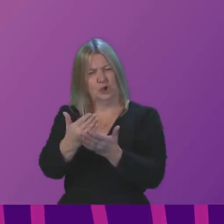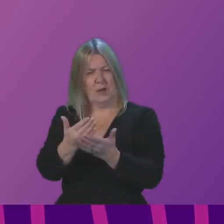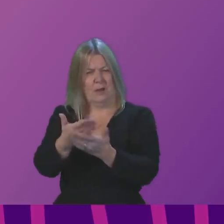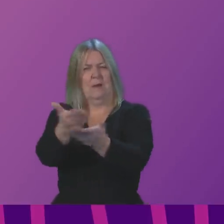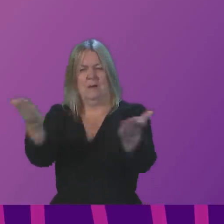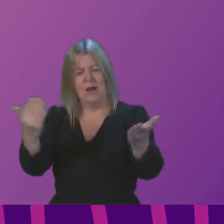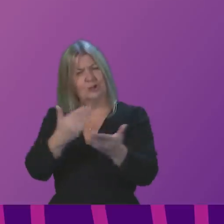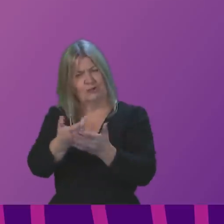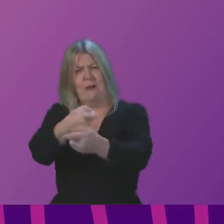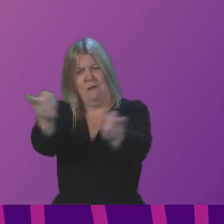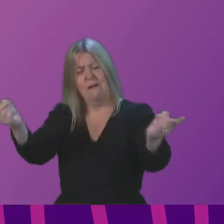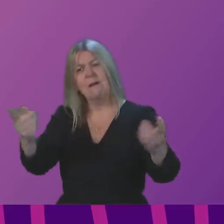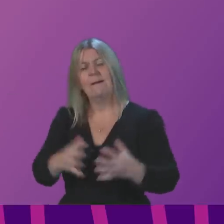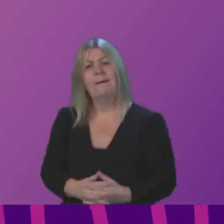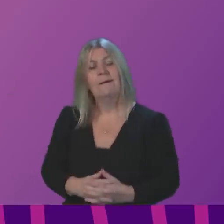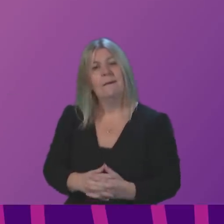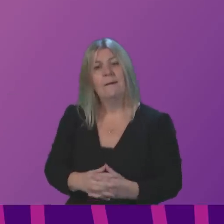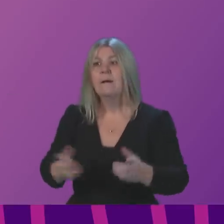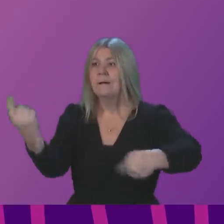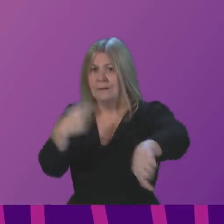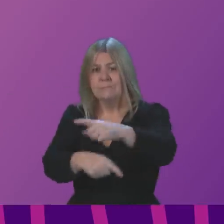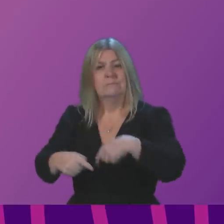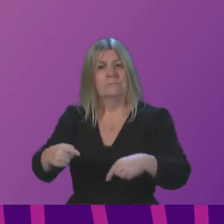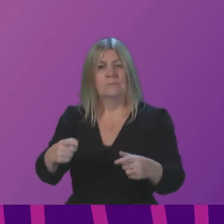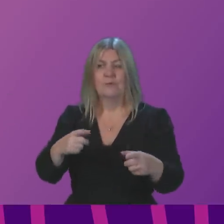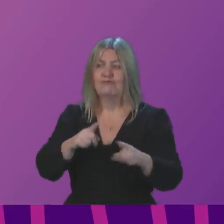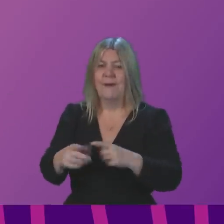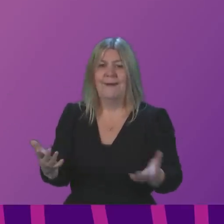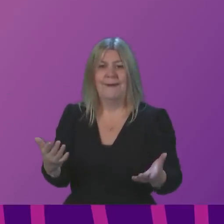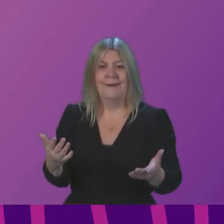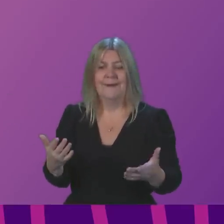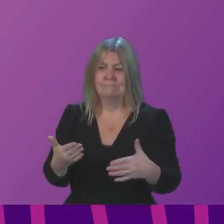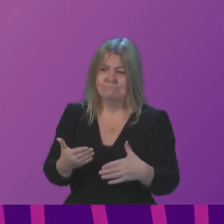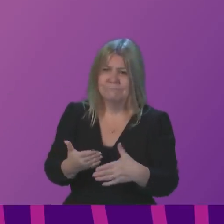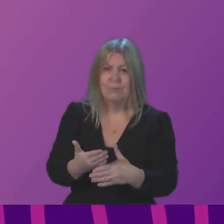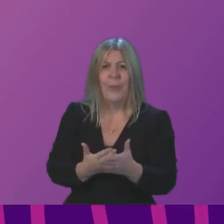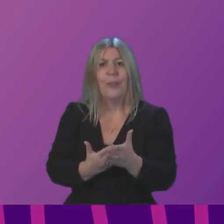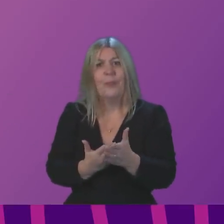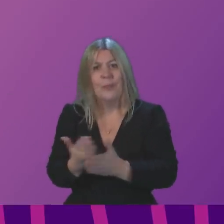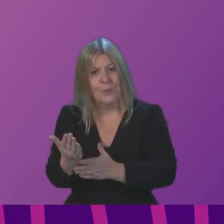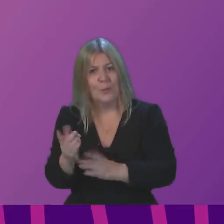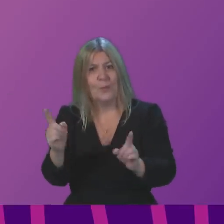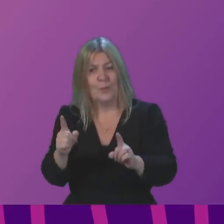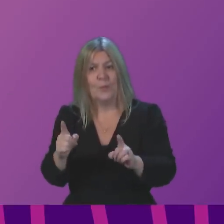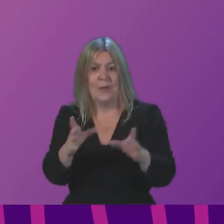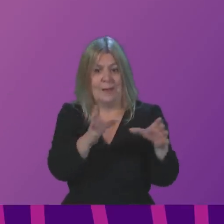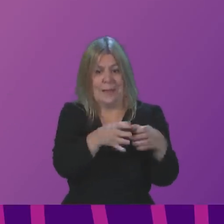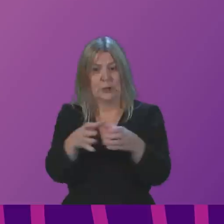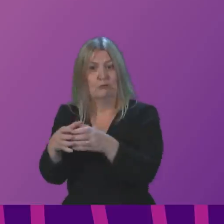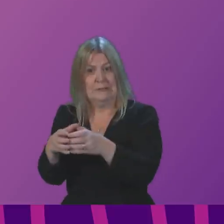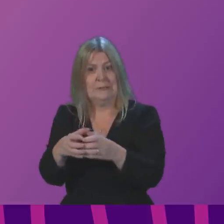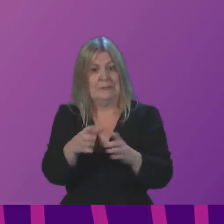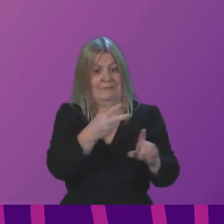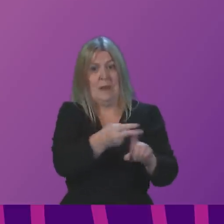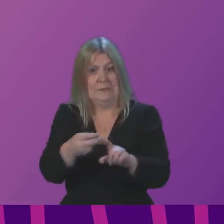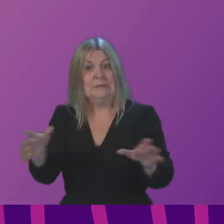let me just share with people, we are all trying to work through the numbers of people who are eligible for vaccination as quickly as possible